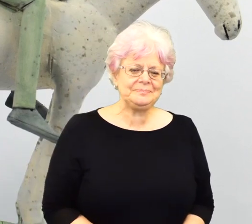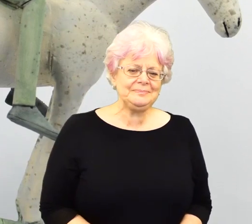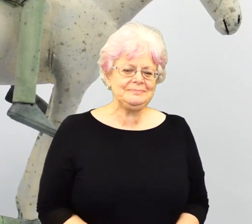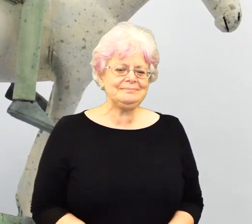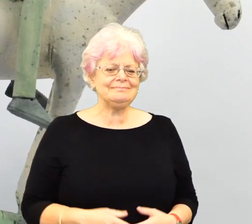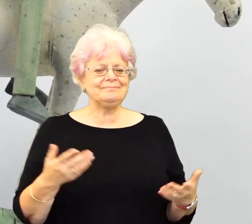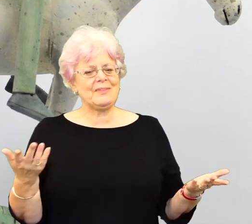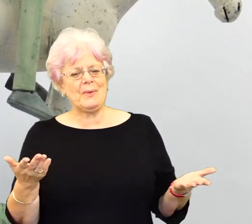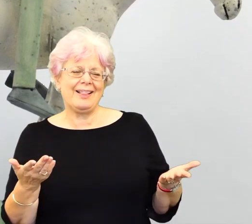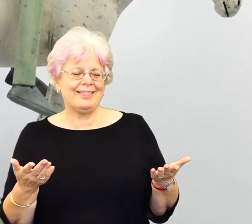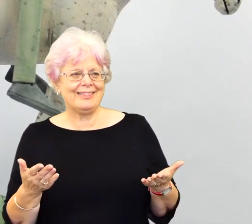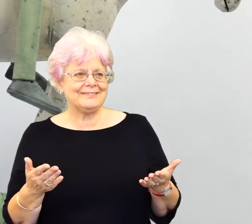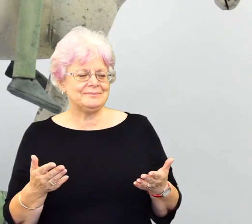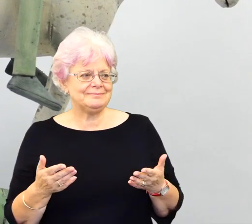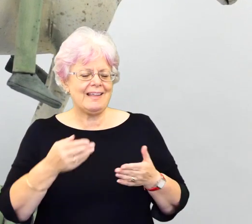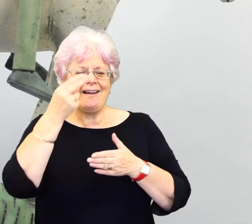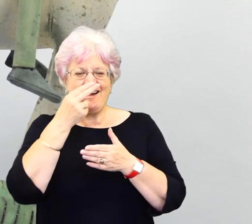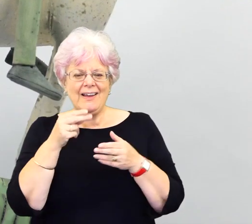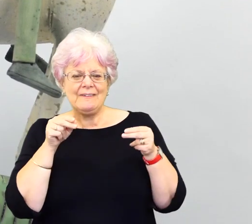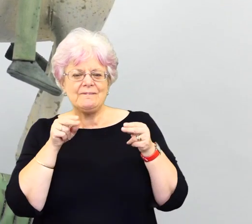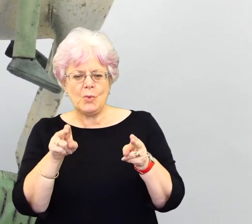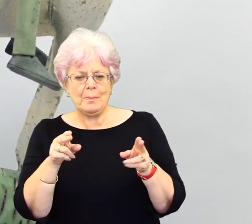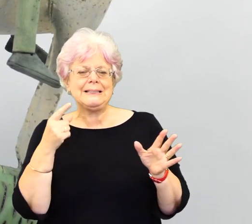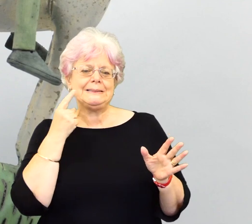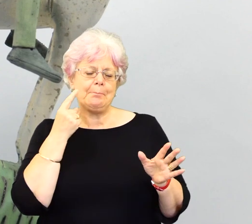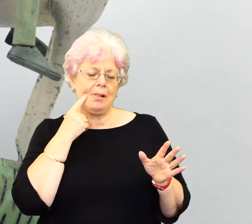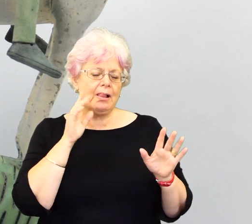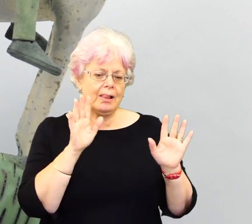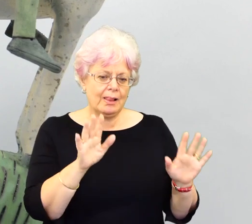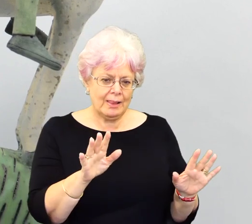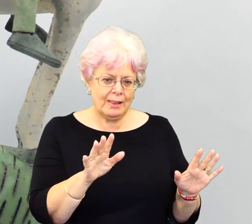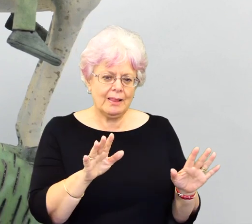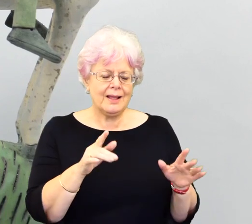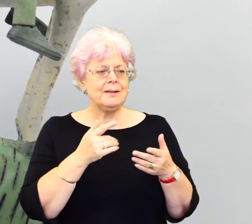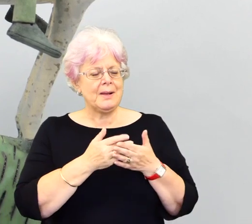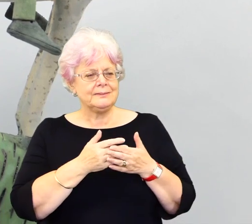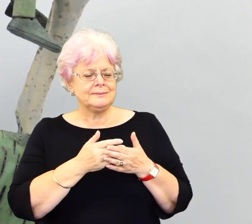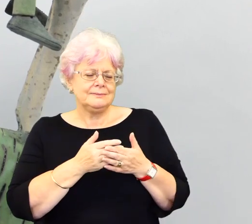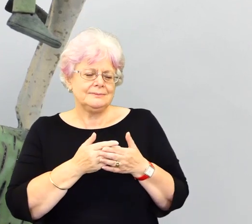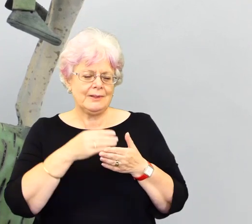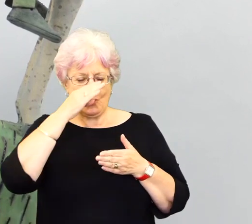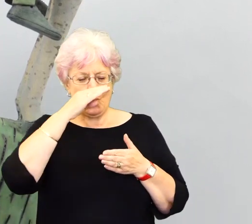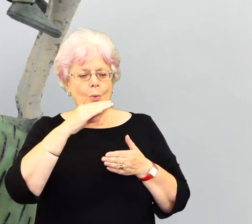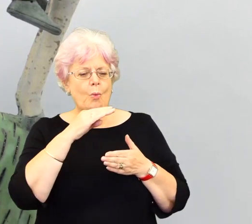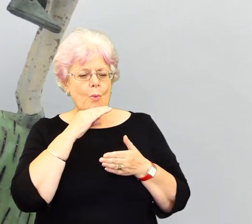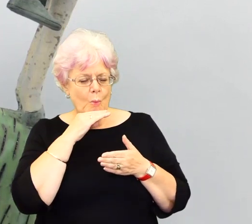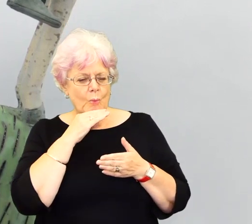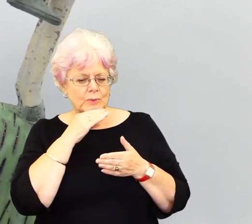I like the first thing that I'll simplify, and that's why I like folk art, because they, where they could make, rather than, you know, any, a horse person thinking,